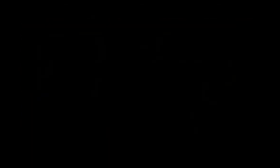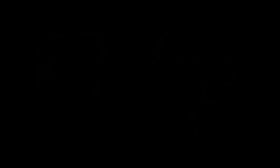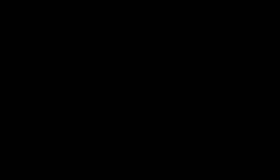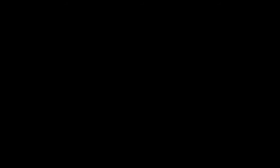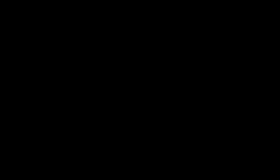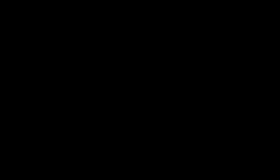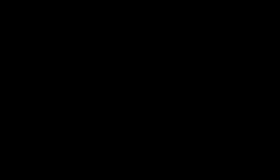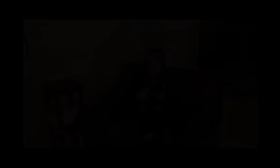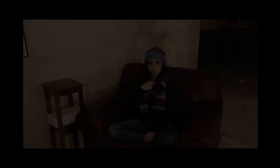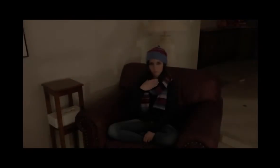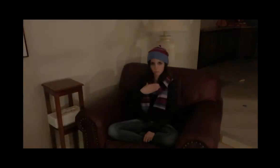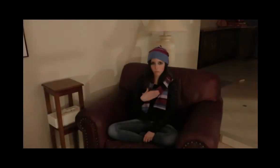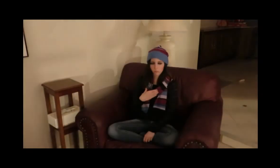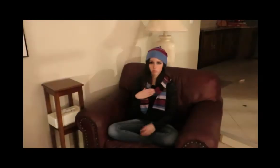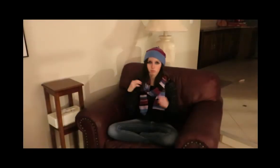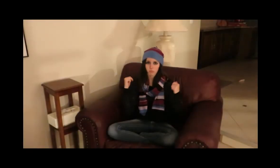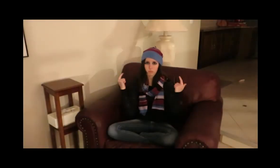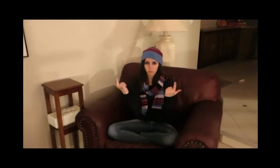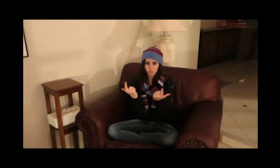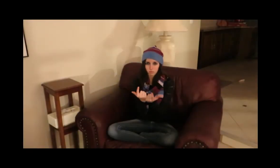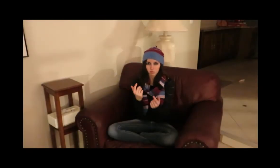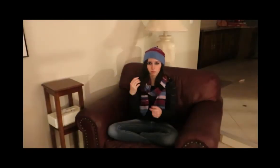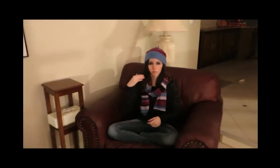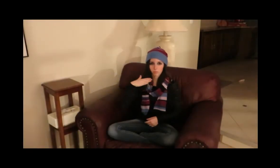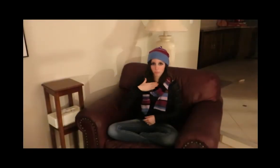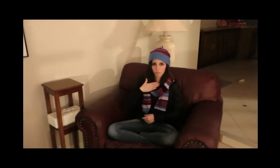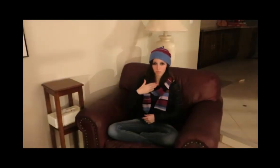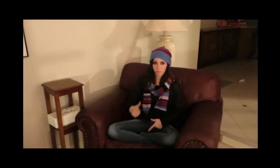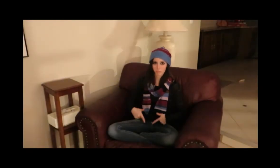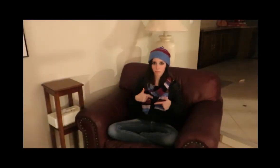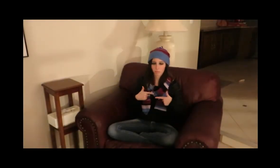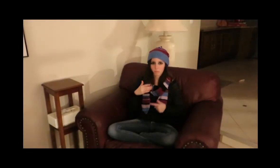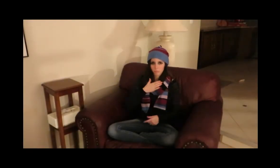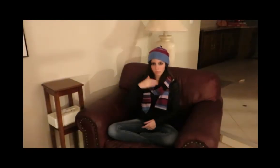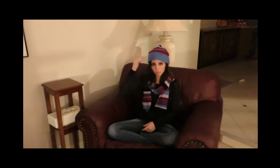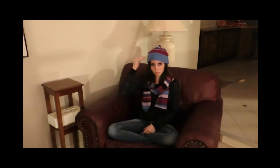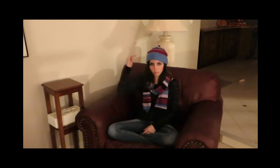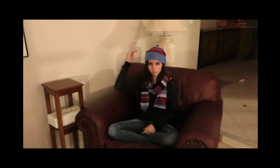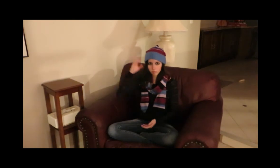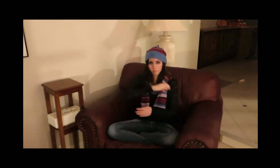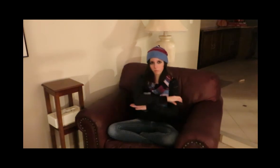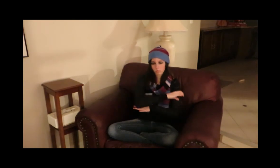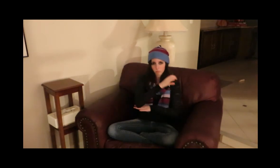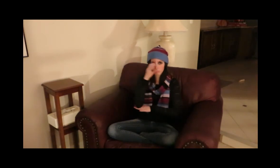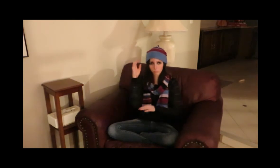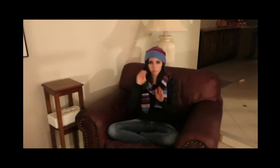So here's my lifelong wish My grown-up Christmas